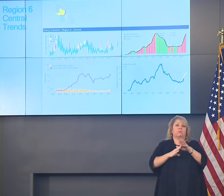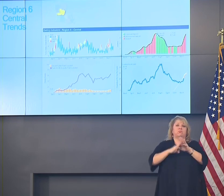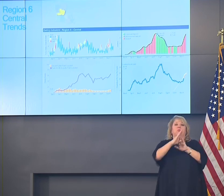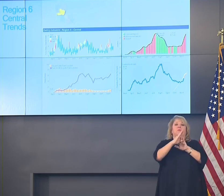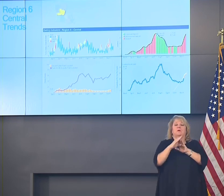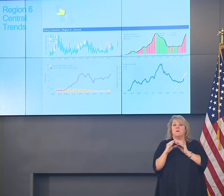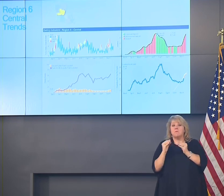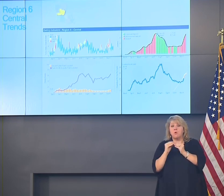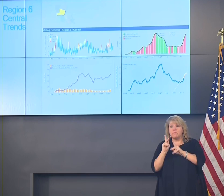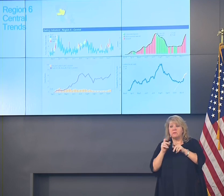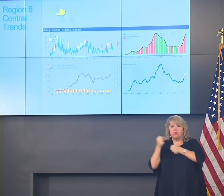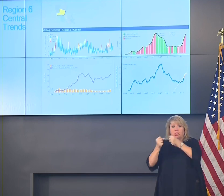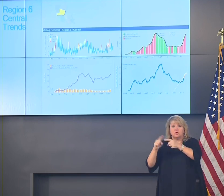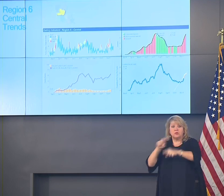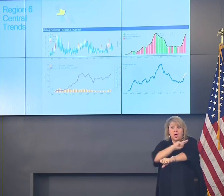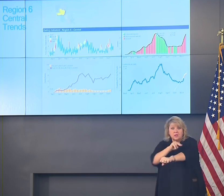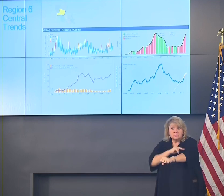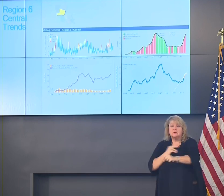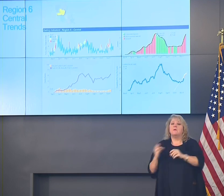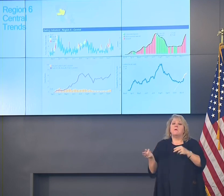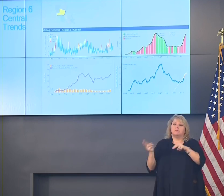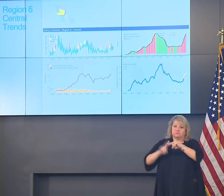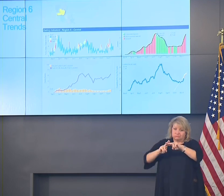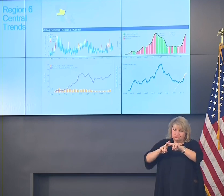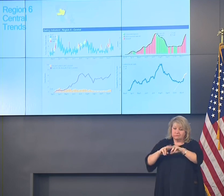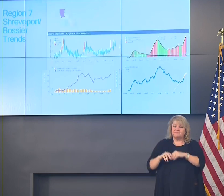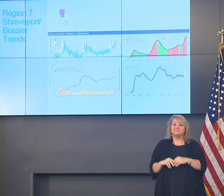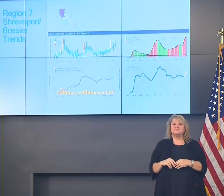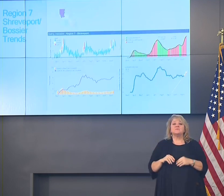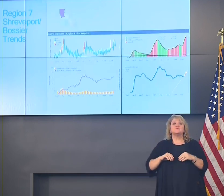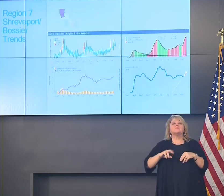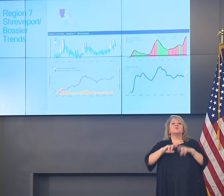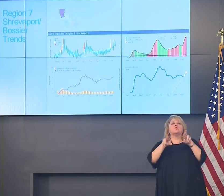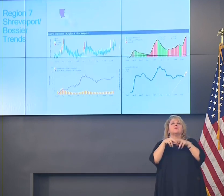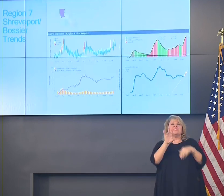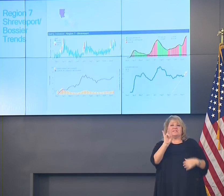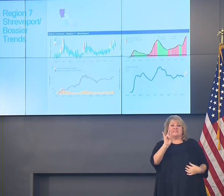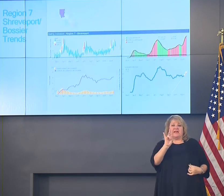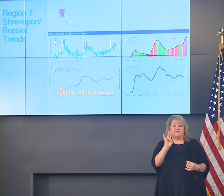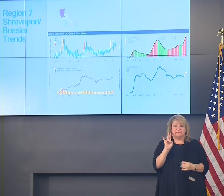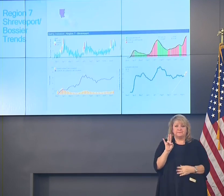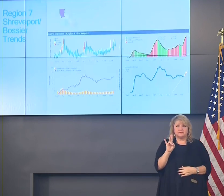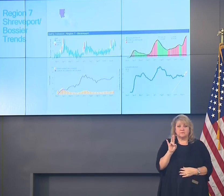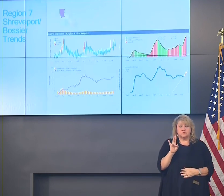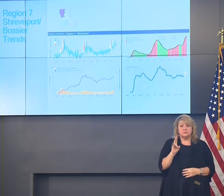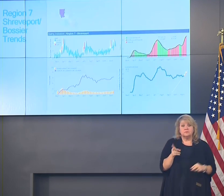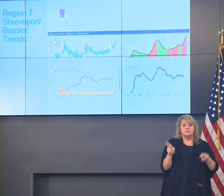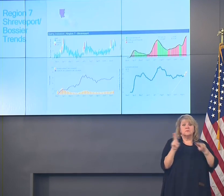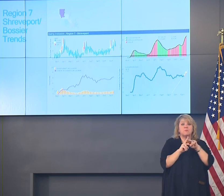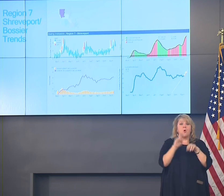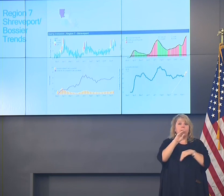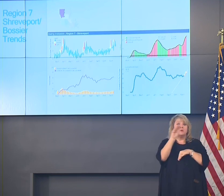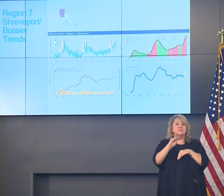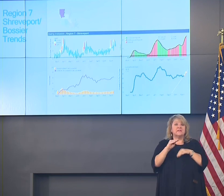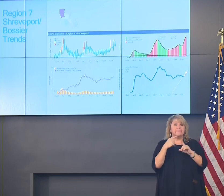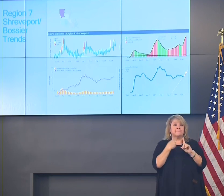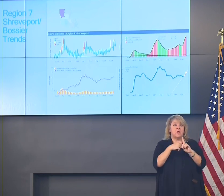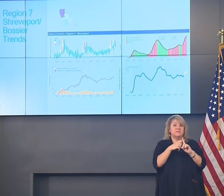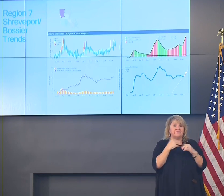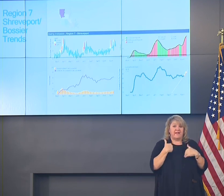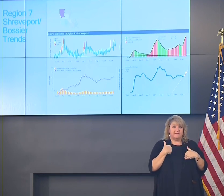hospitalizations. Going up north to region 7, increases in percent positivity,